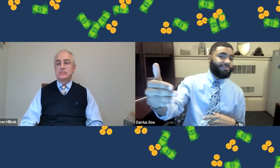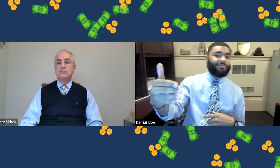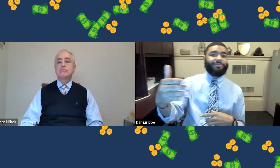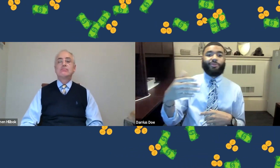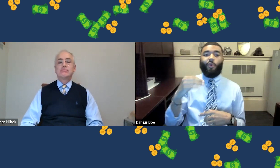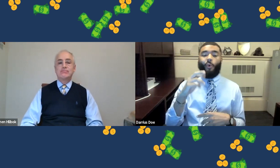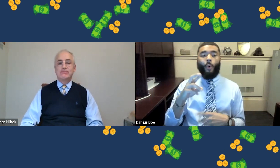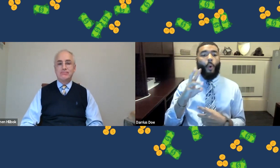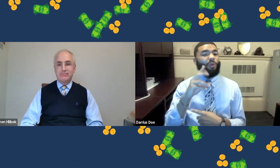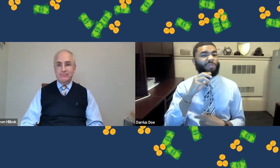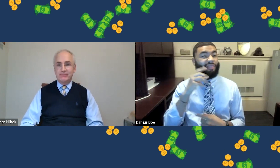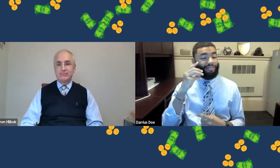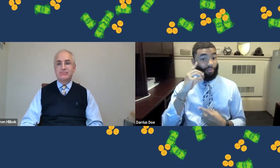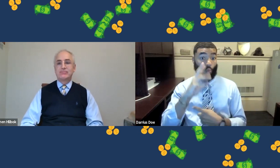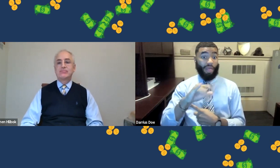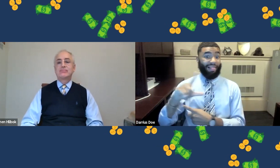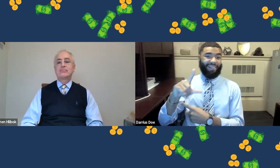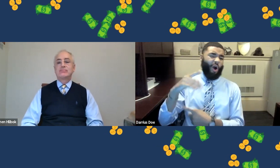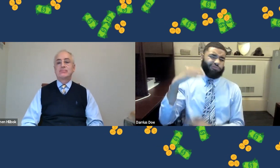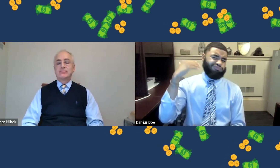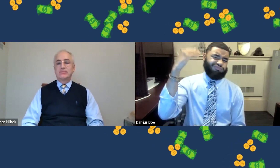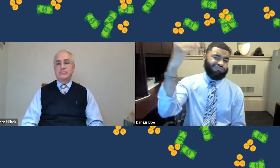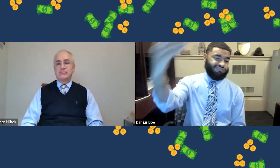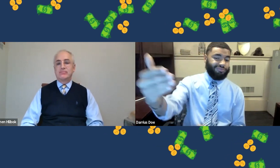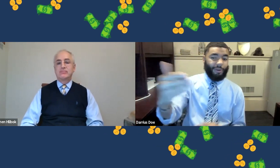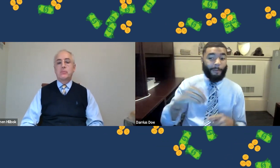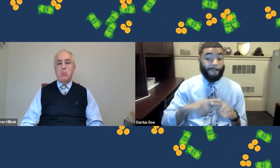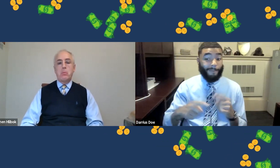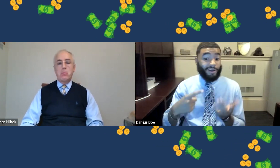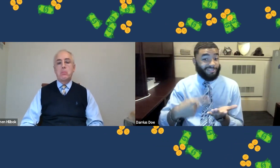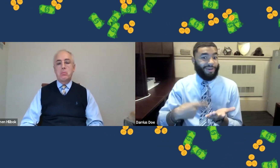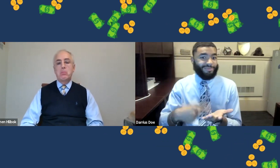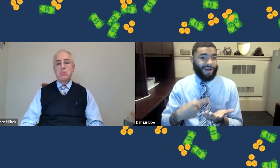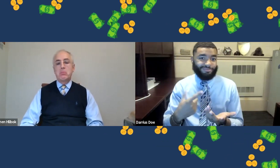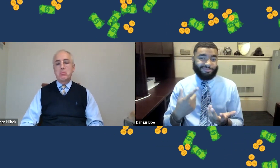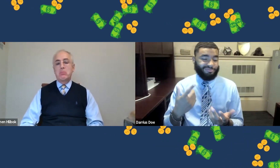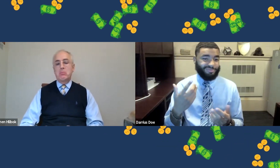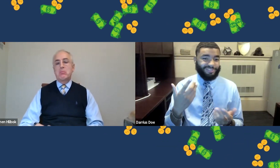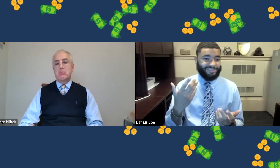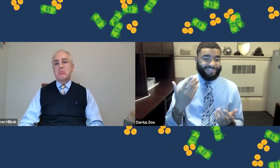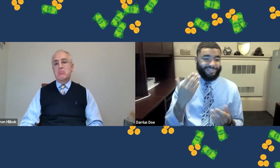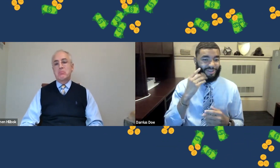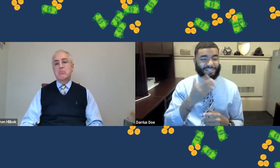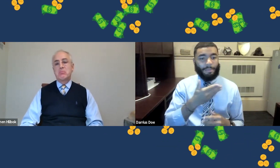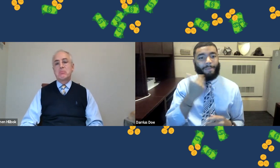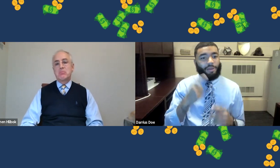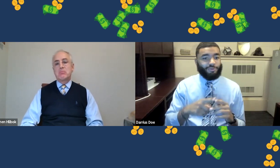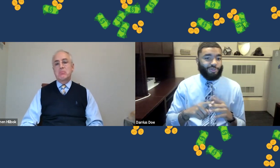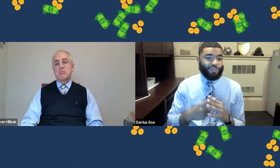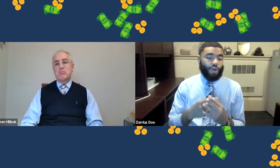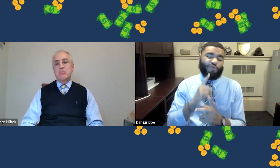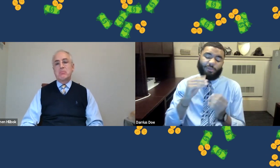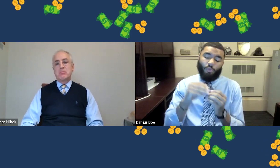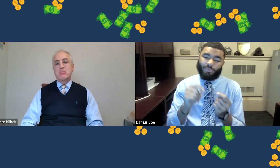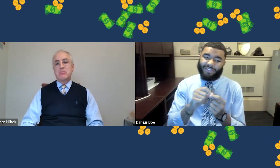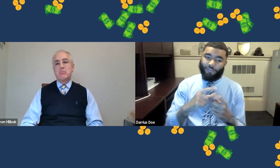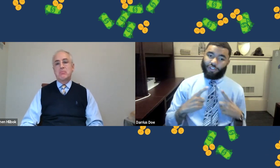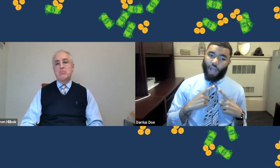retirement is much later or, oh, I'll take care of a will down the road. But it's always better